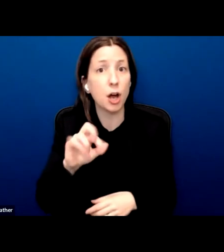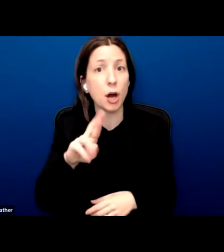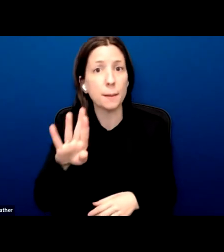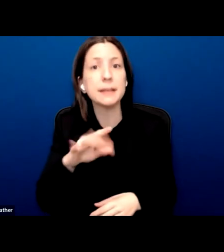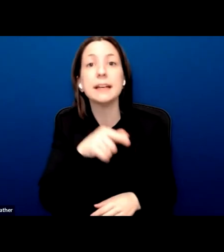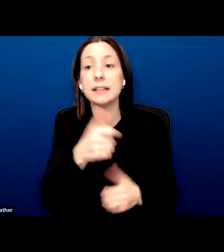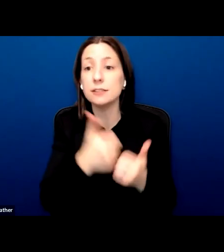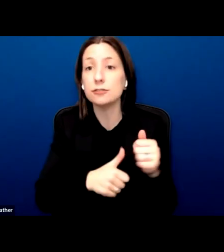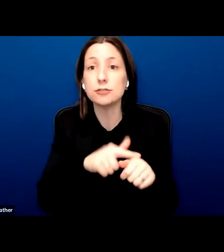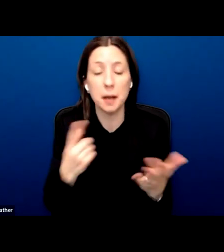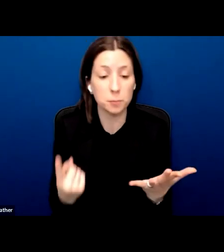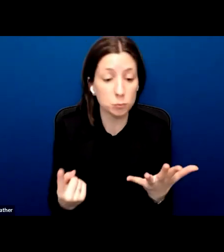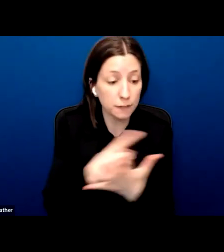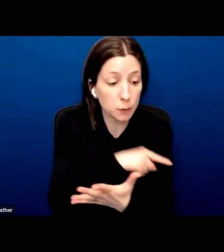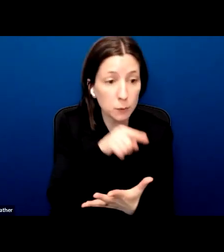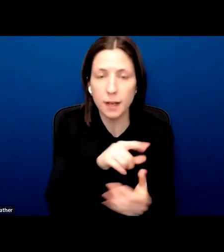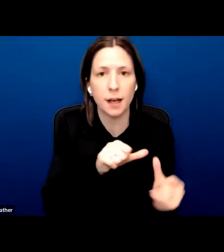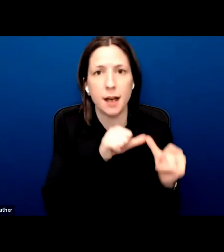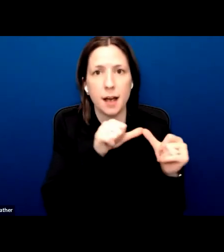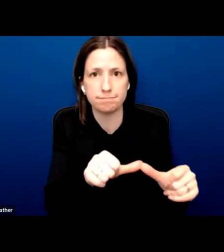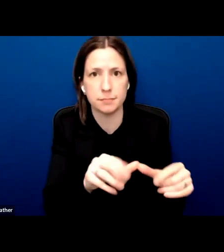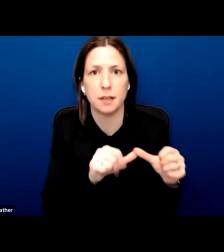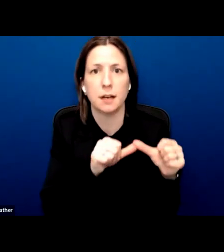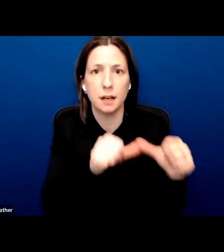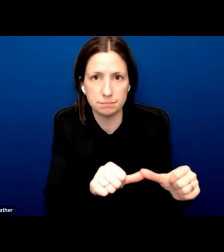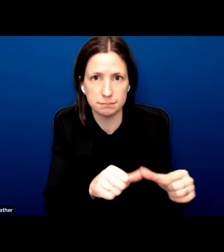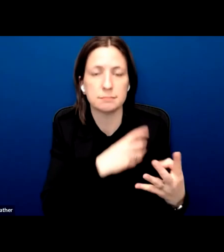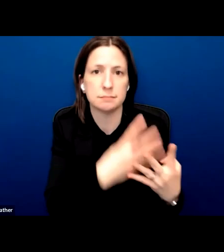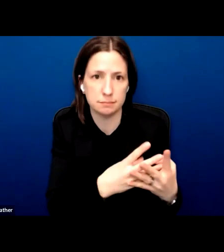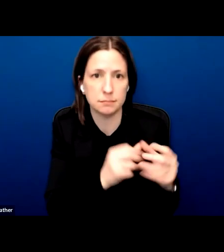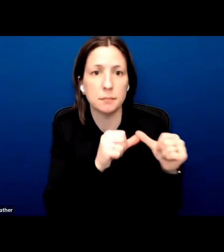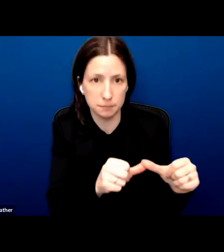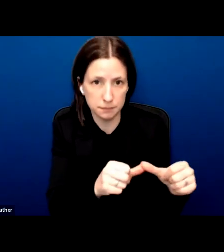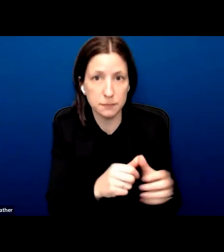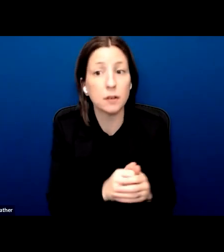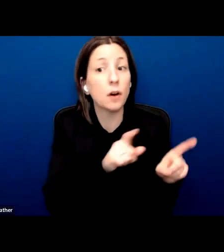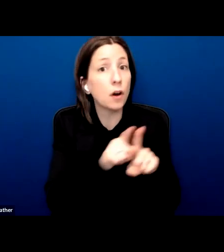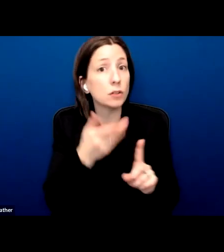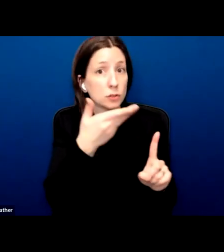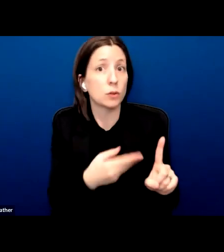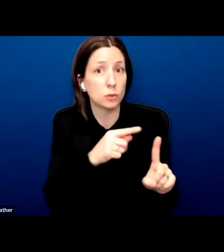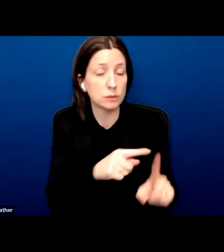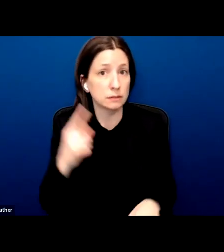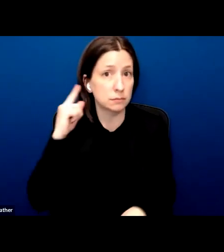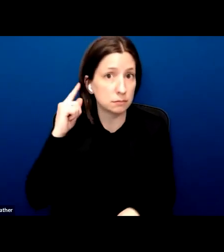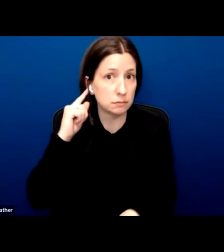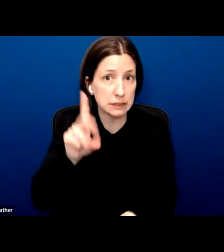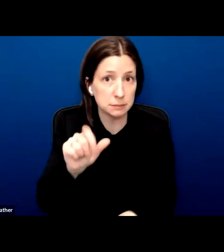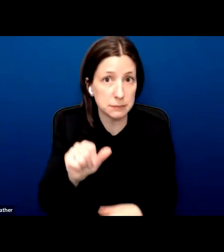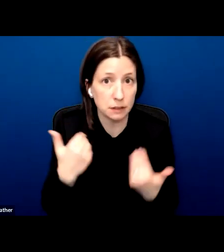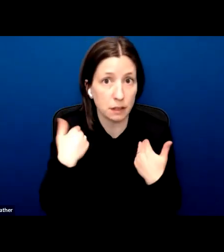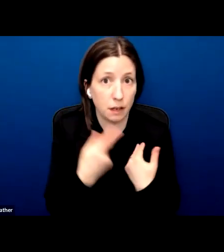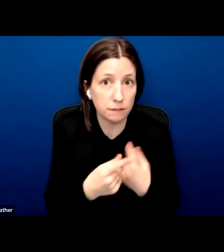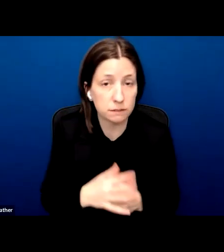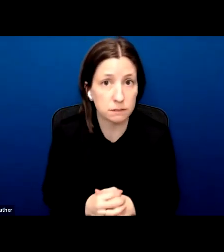request. And with all of this happening, Abdurrahman suffered from a hearing disability. Without his hearing aids, he was